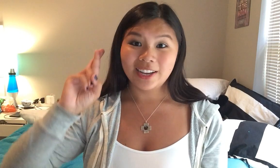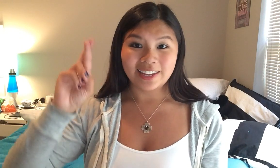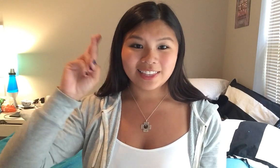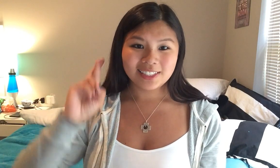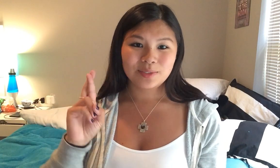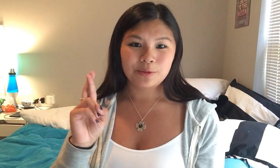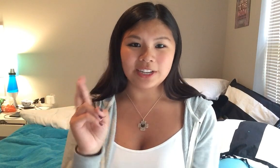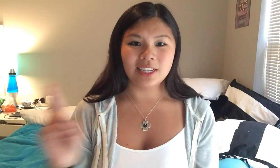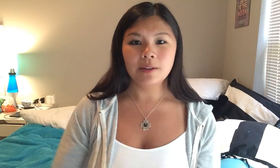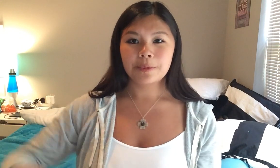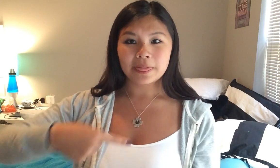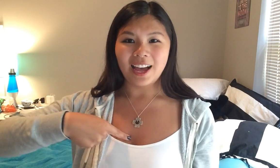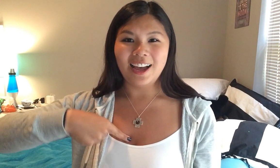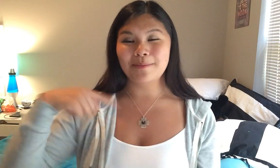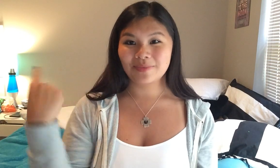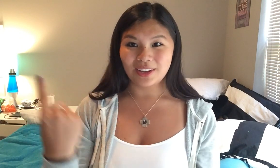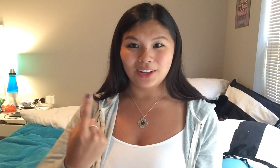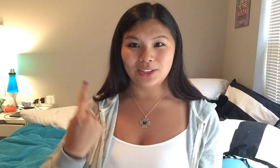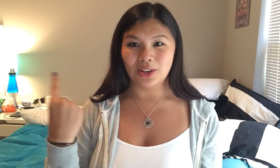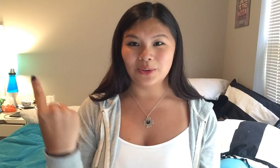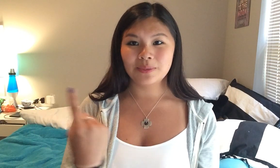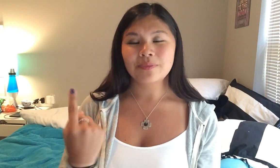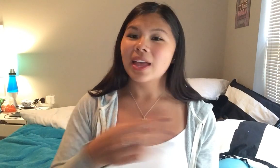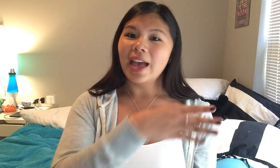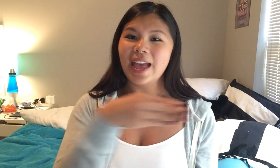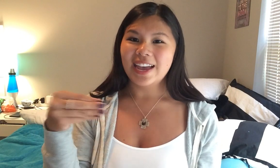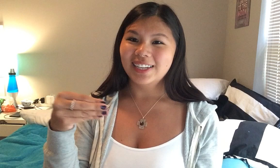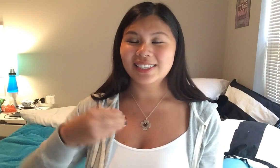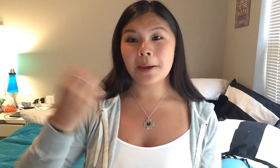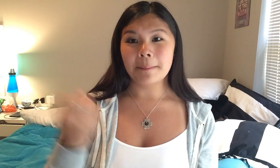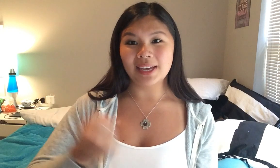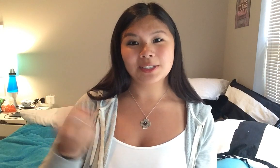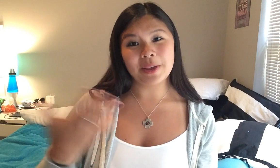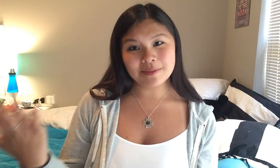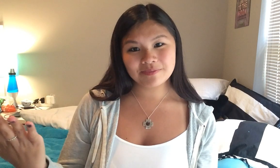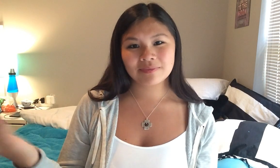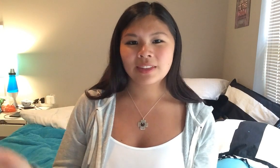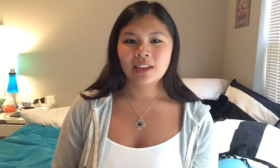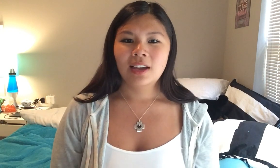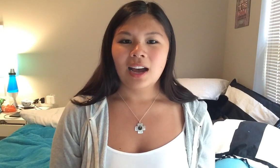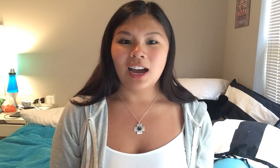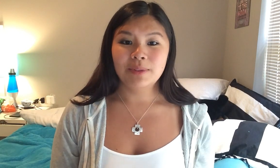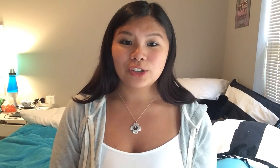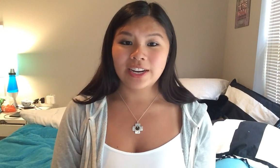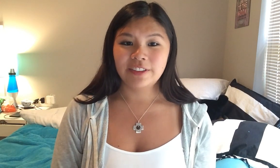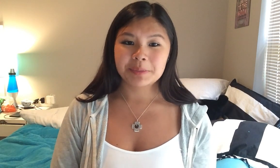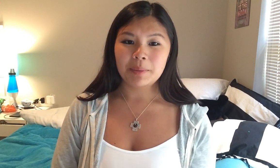head like this reason I'm alone and masturbate I've been trying to fix my